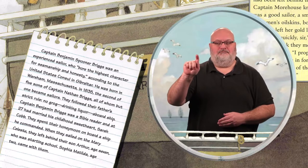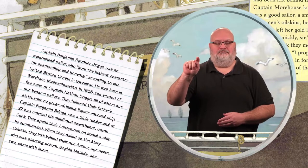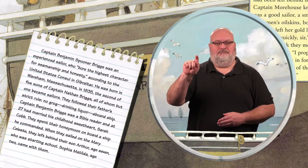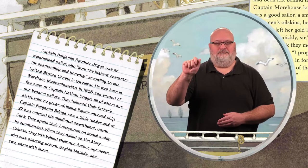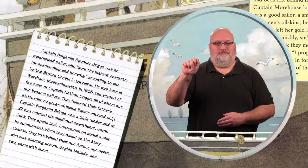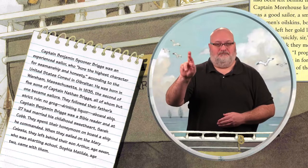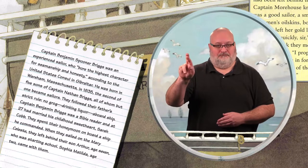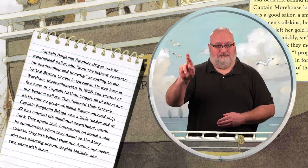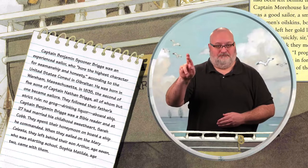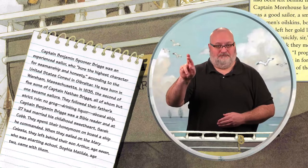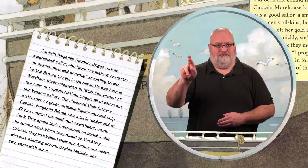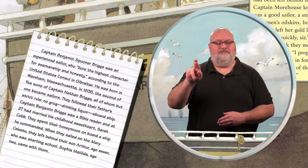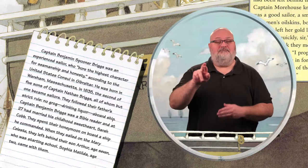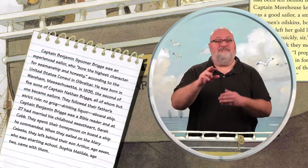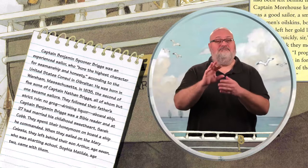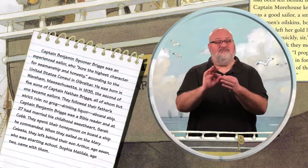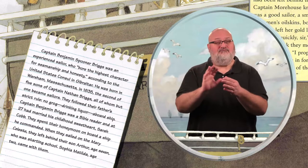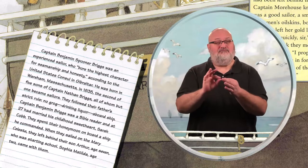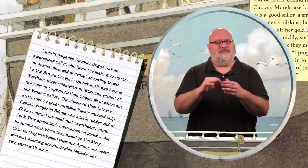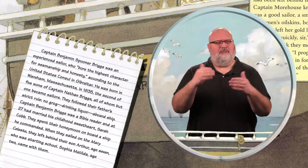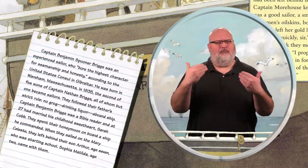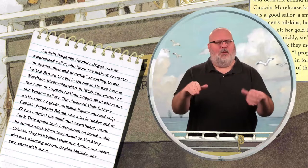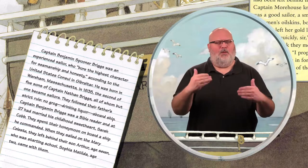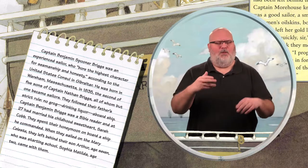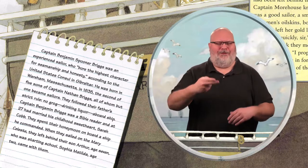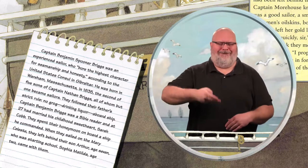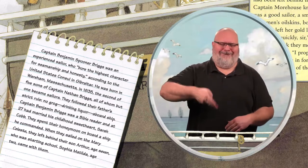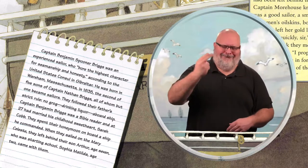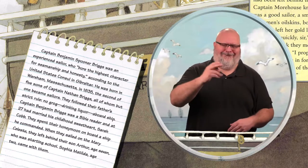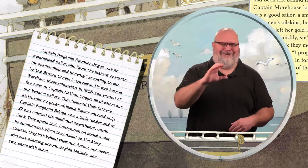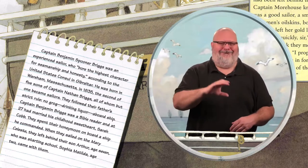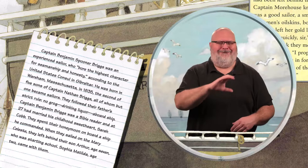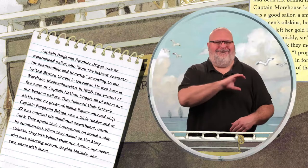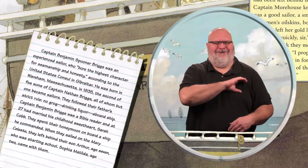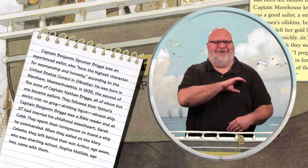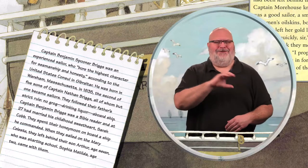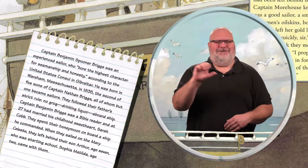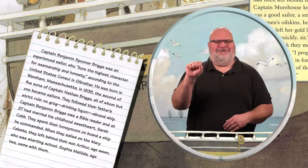honesty, according to the United States Consul in Gibraltar.